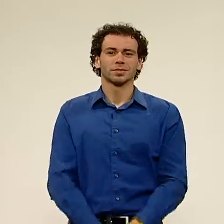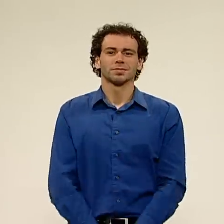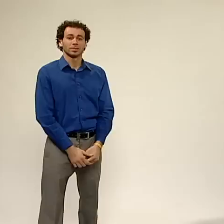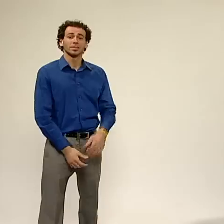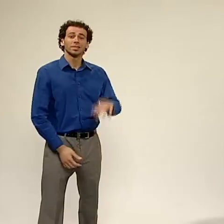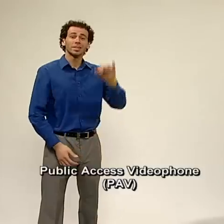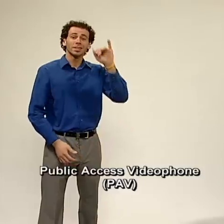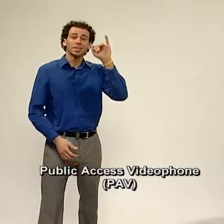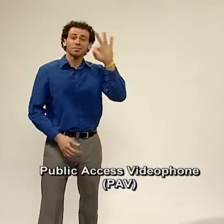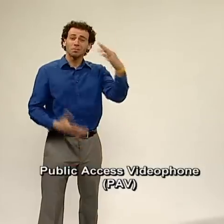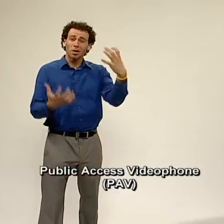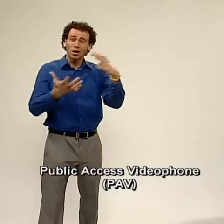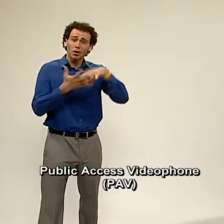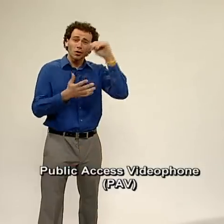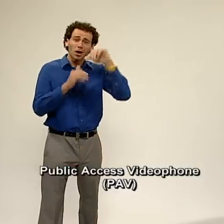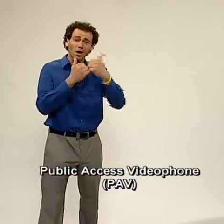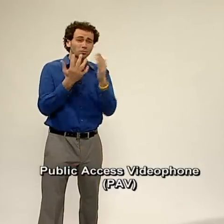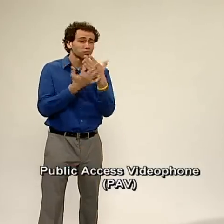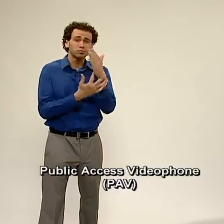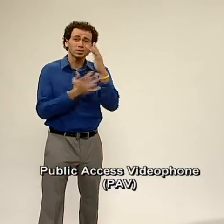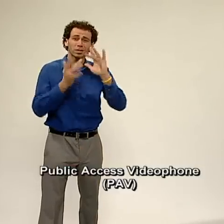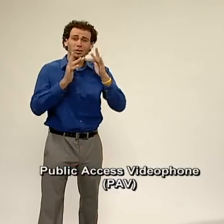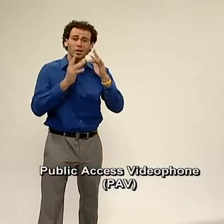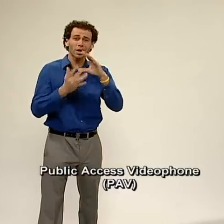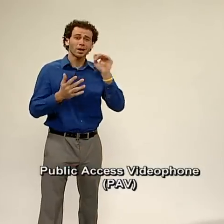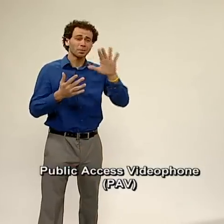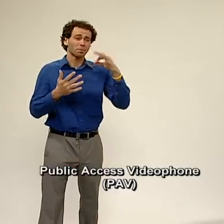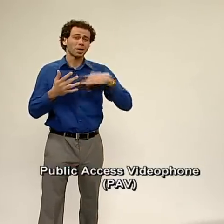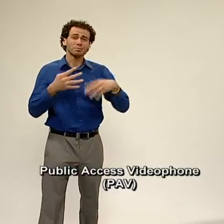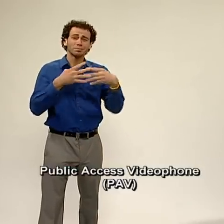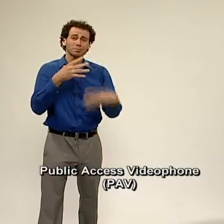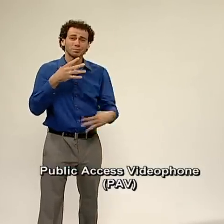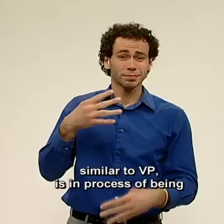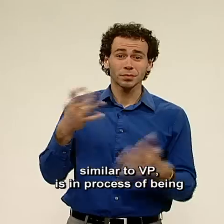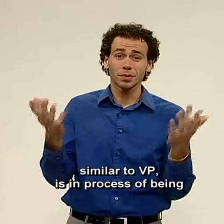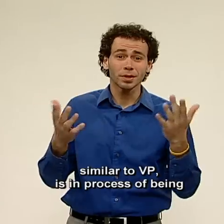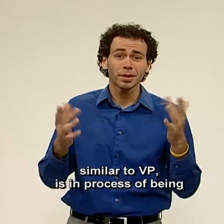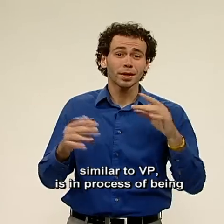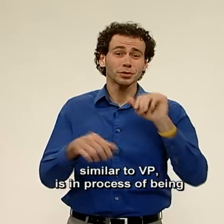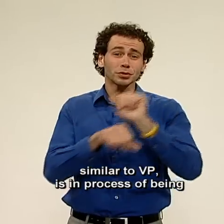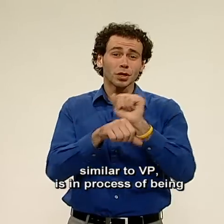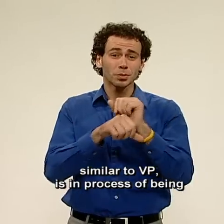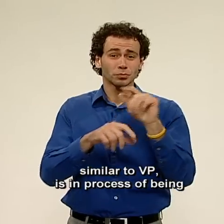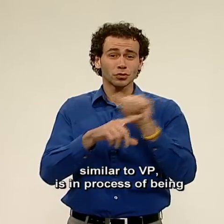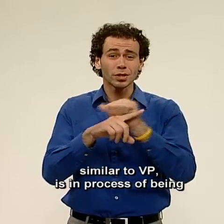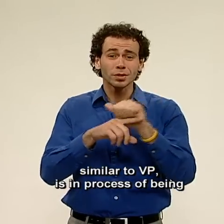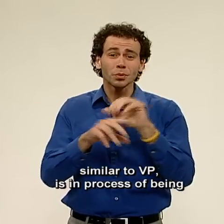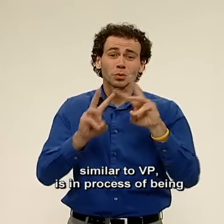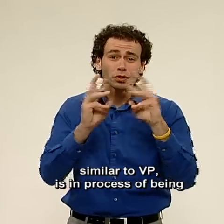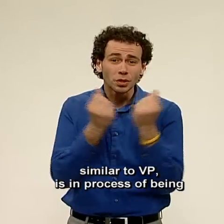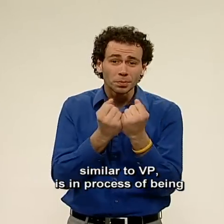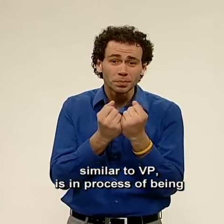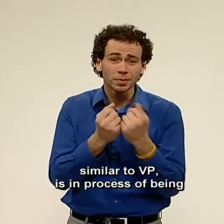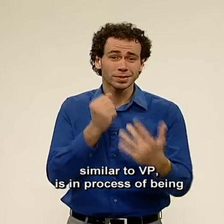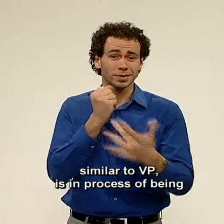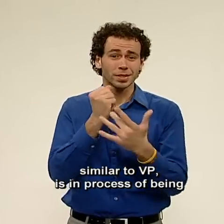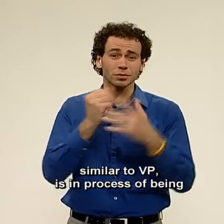Public access videophones, or PATHs, similar to videophones, are in the process